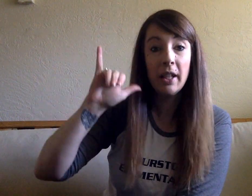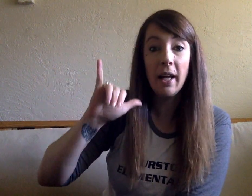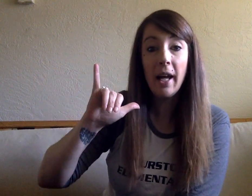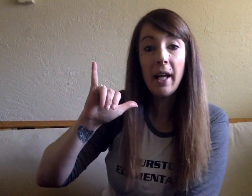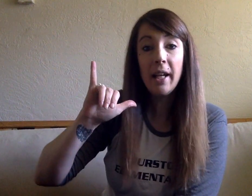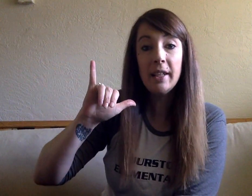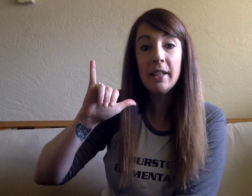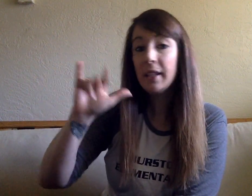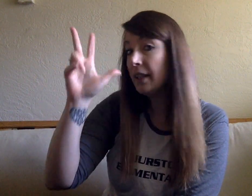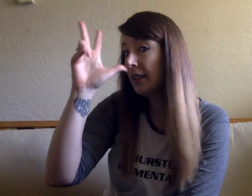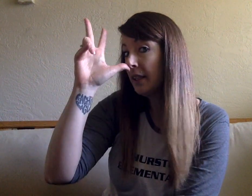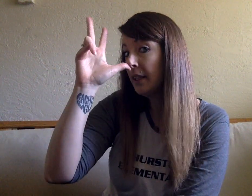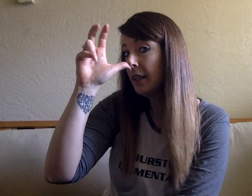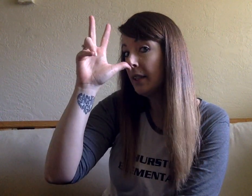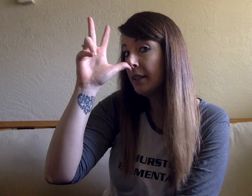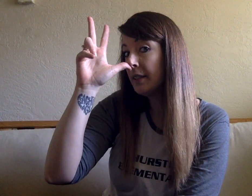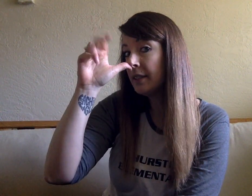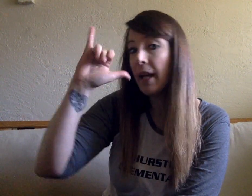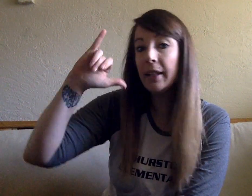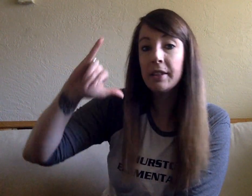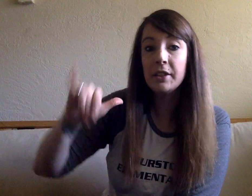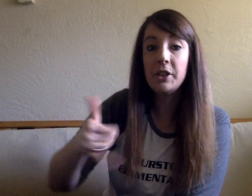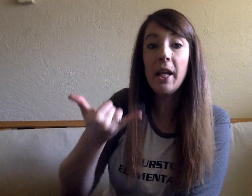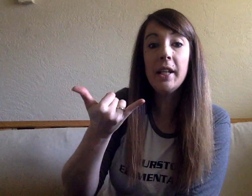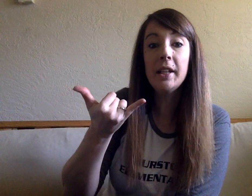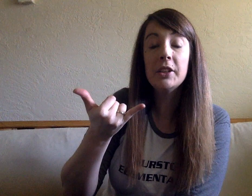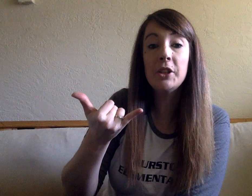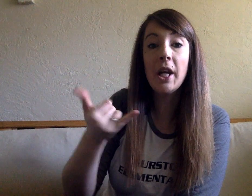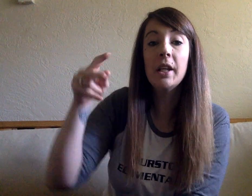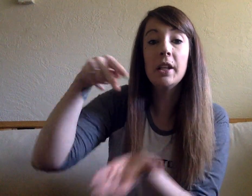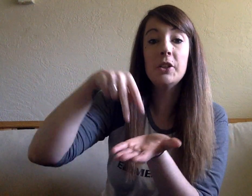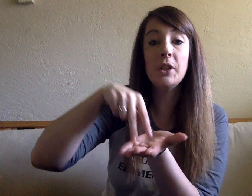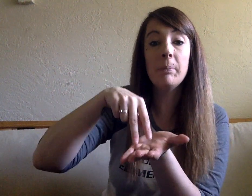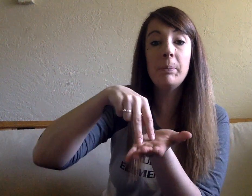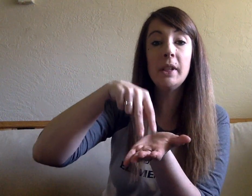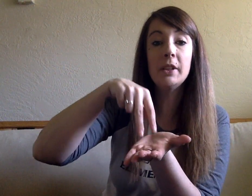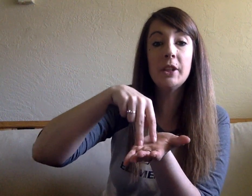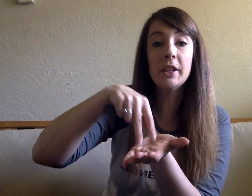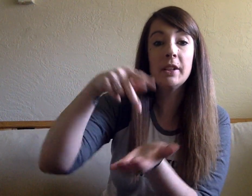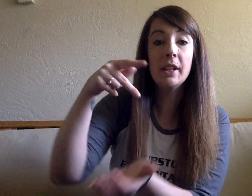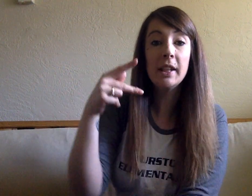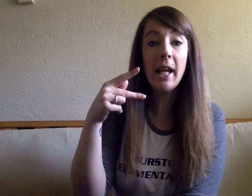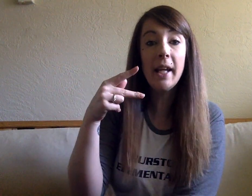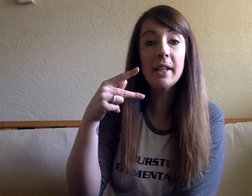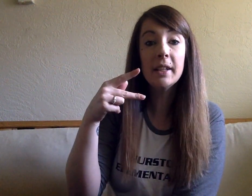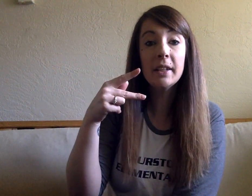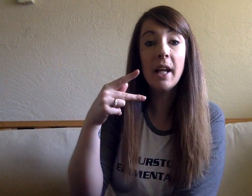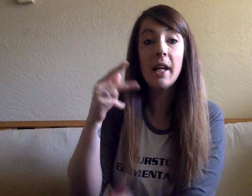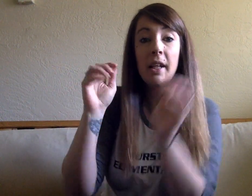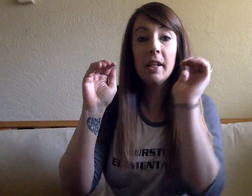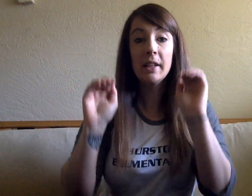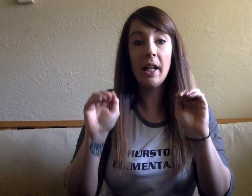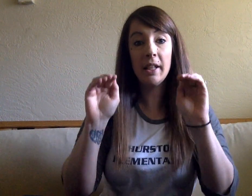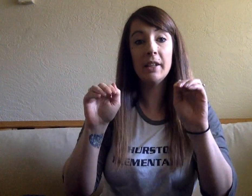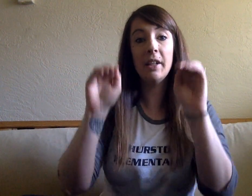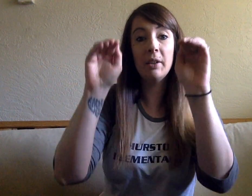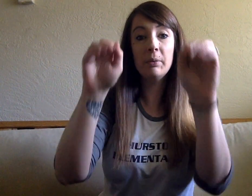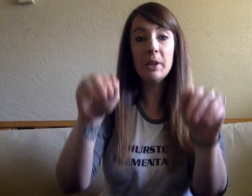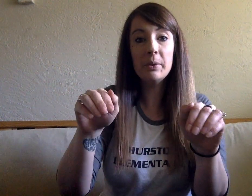I. I. Insect. J. J. Jumping gel. K. Cuh. Kangaroo.